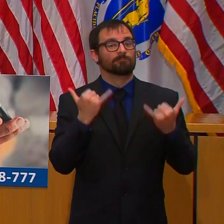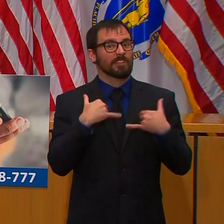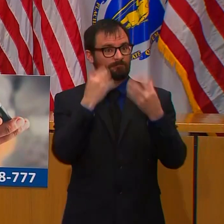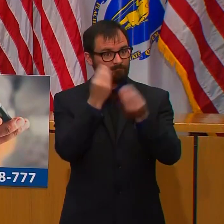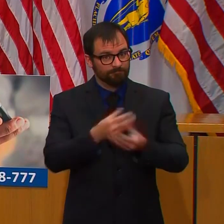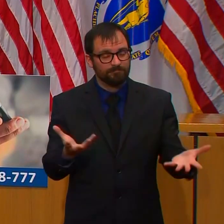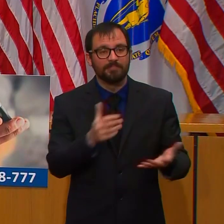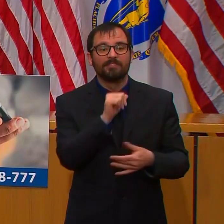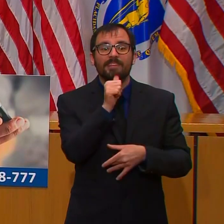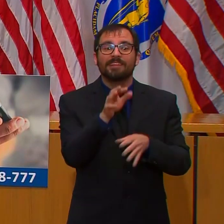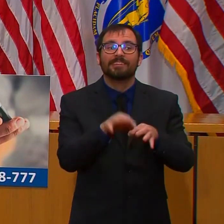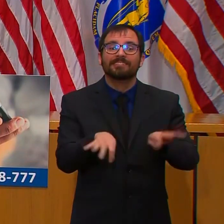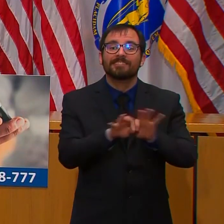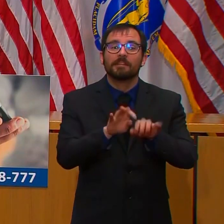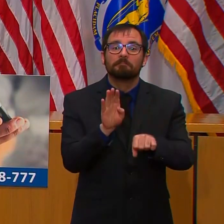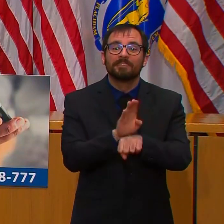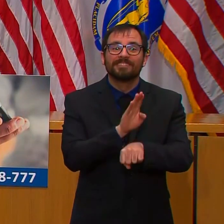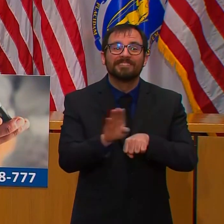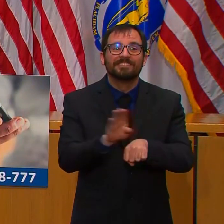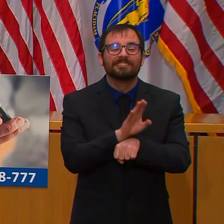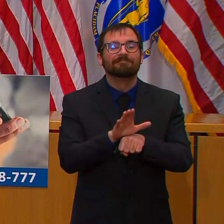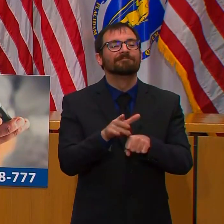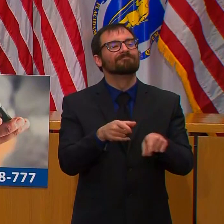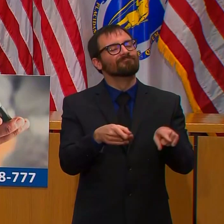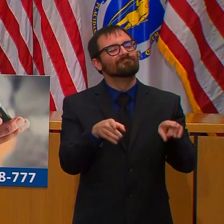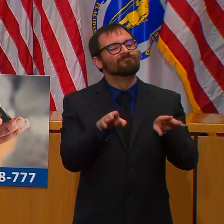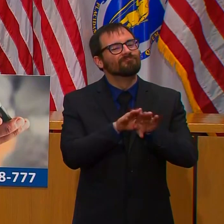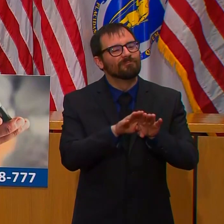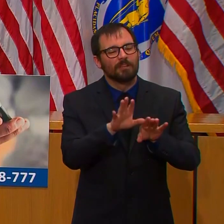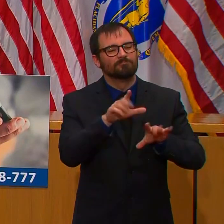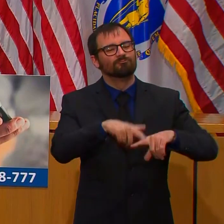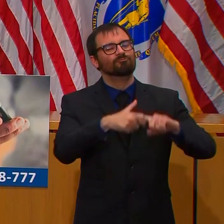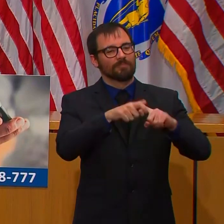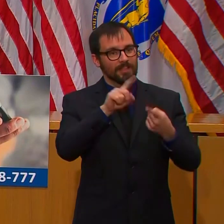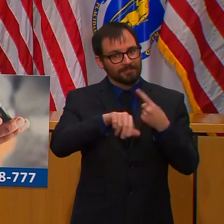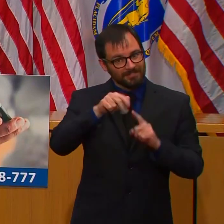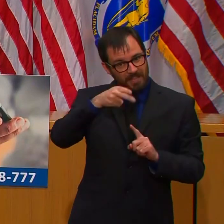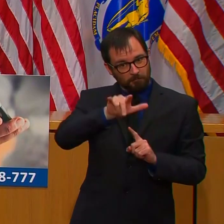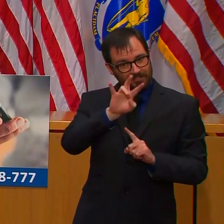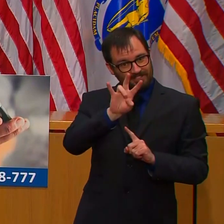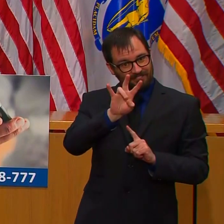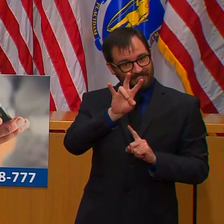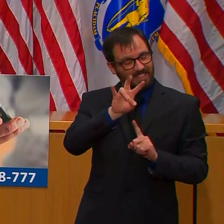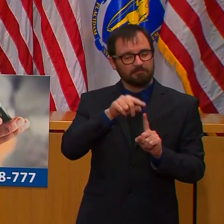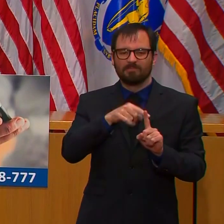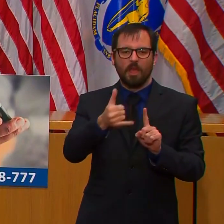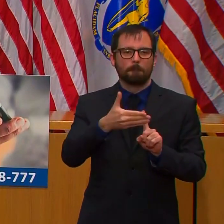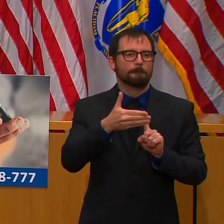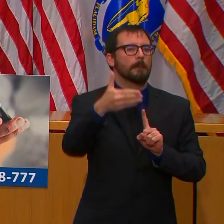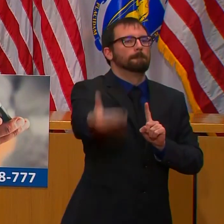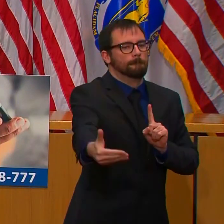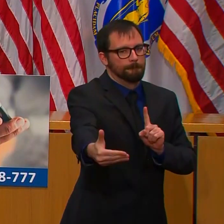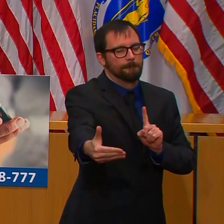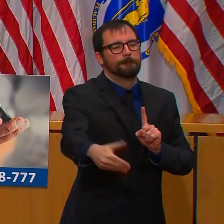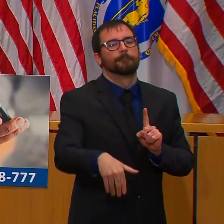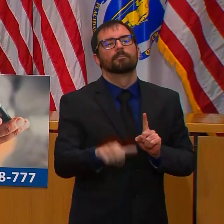workplaces and facilities closed to all workers, customers, and the public until May 4th.